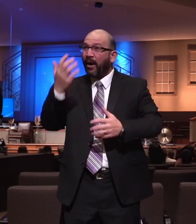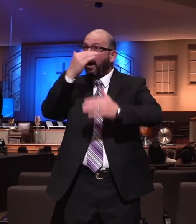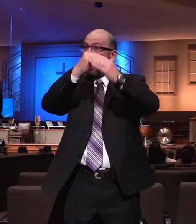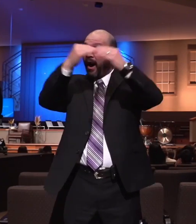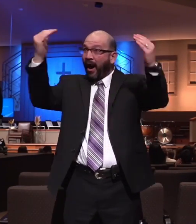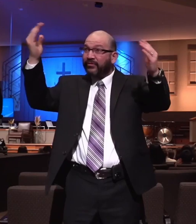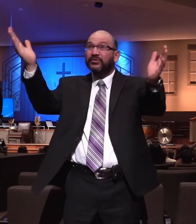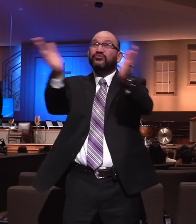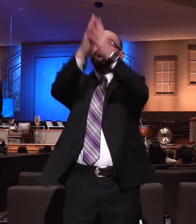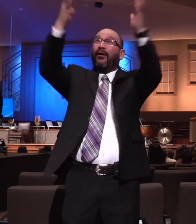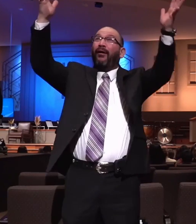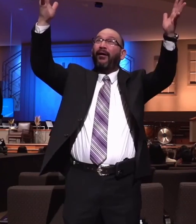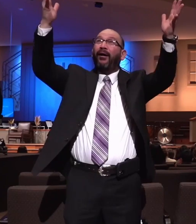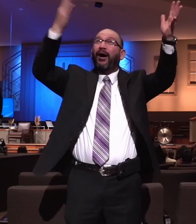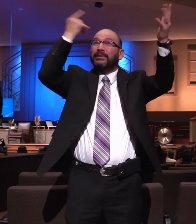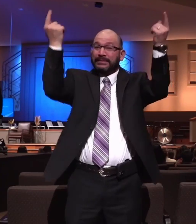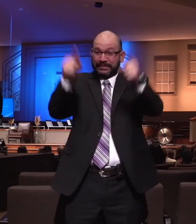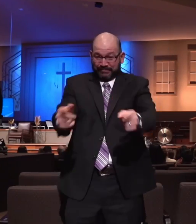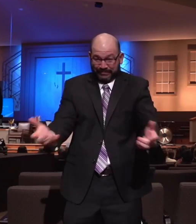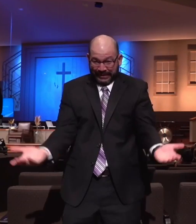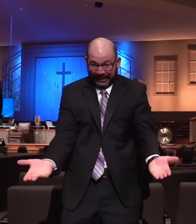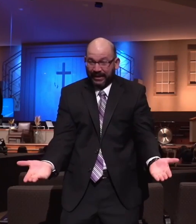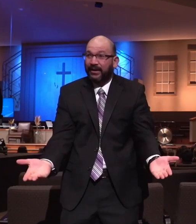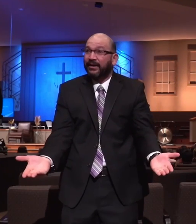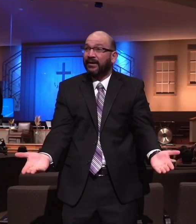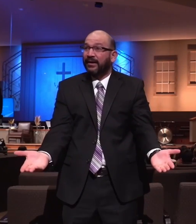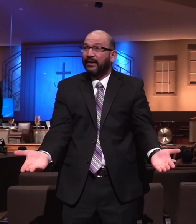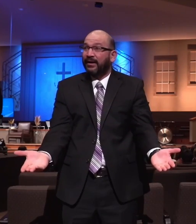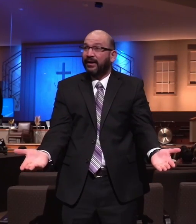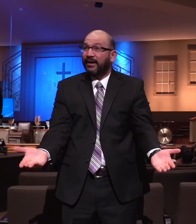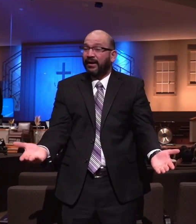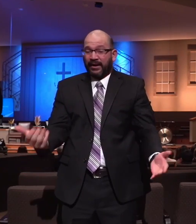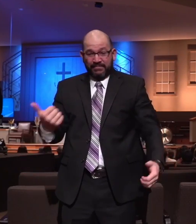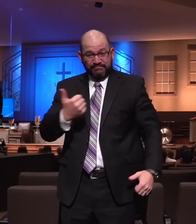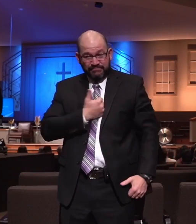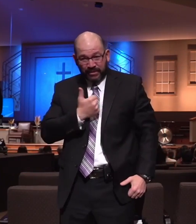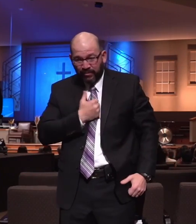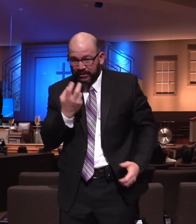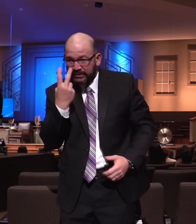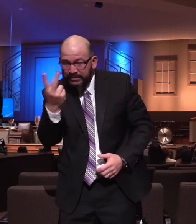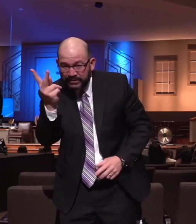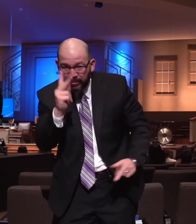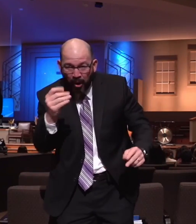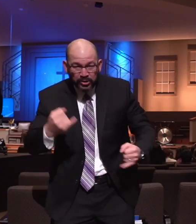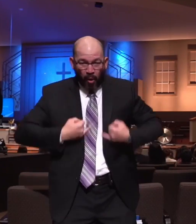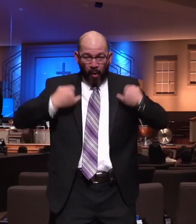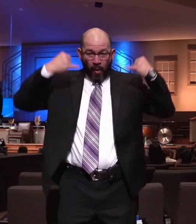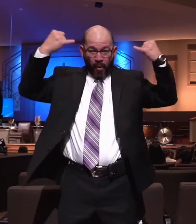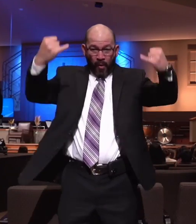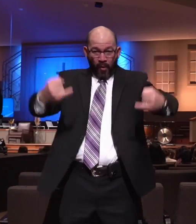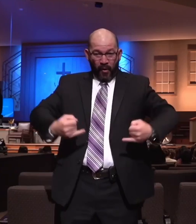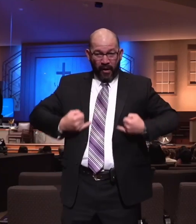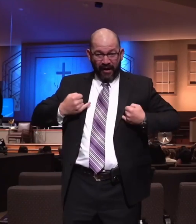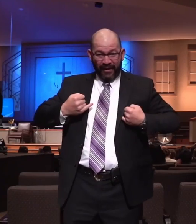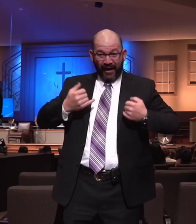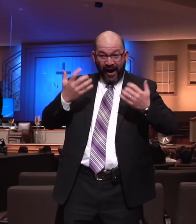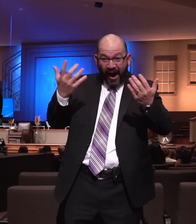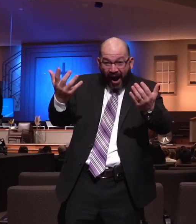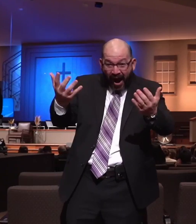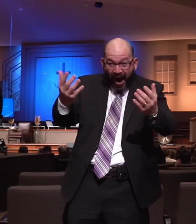what happens at Lancaster Baptist Church. I don't know about you. I want to see people rejoicing in the fact that more missionaries are being